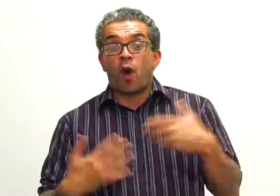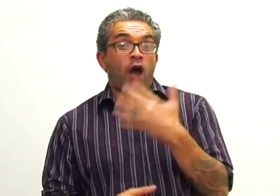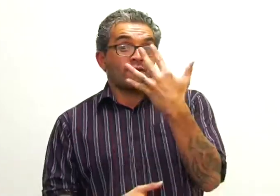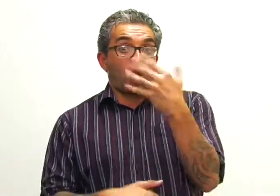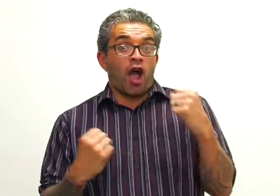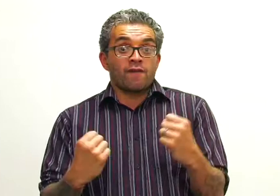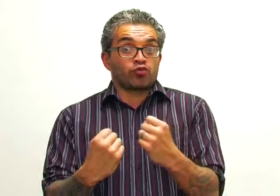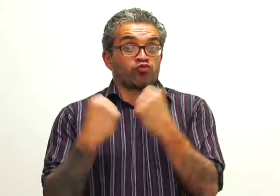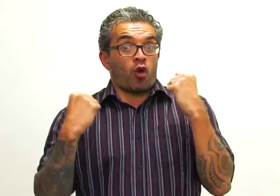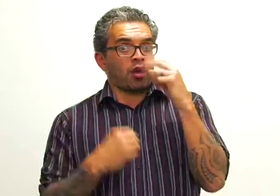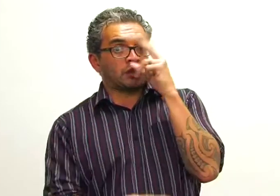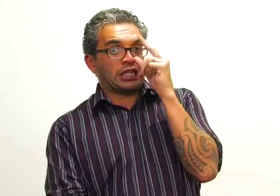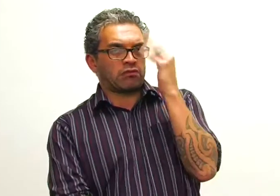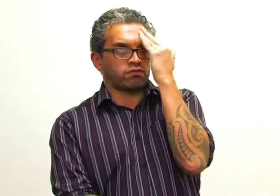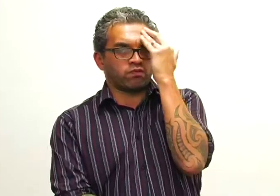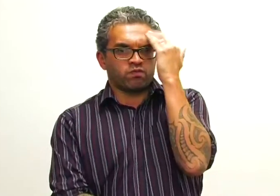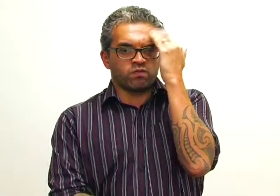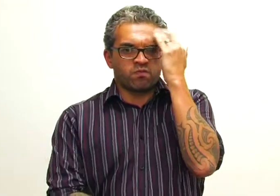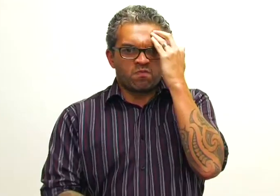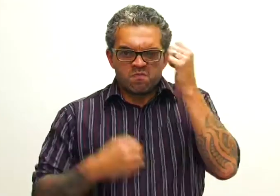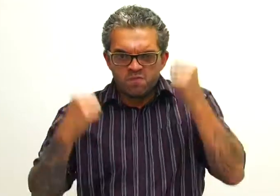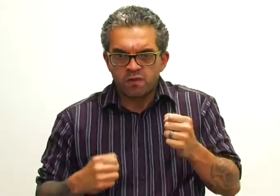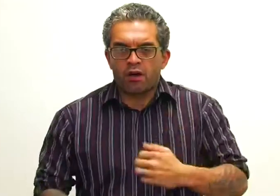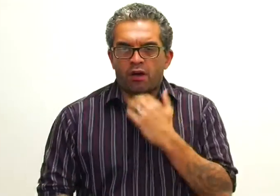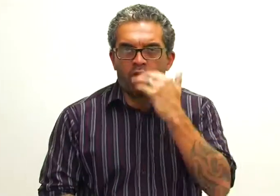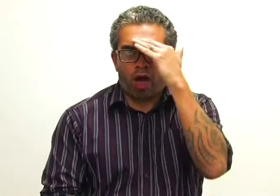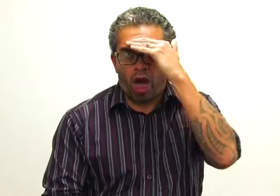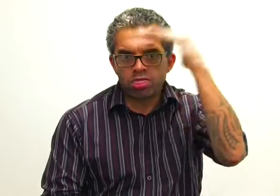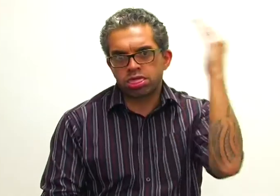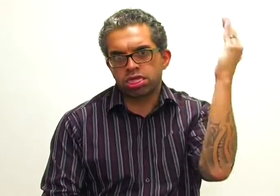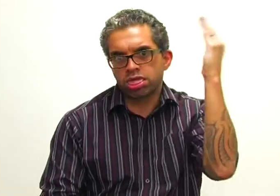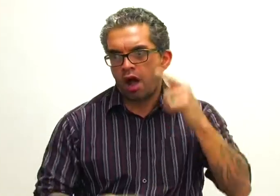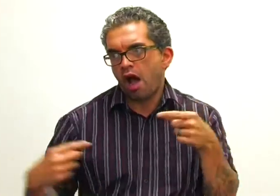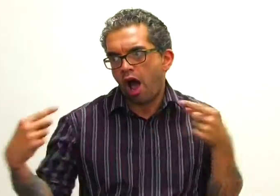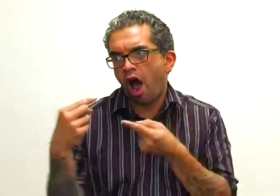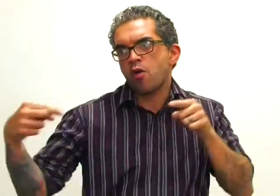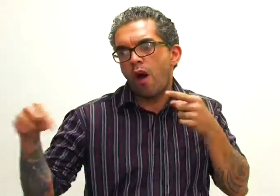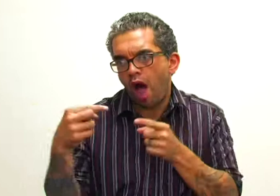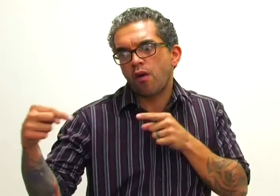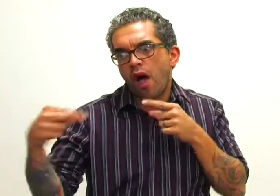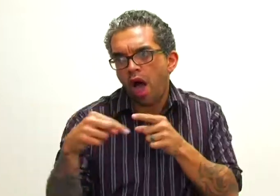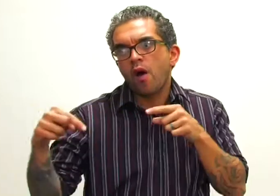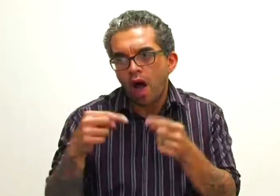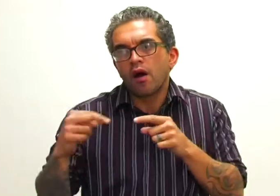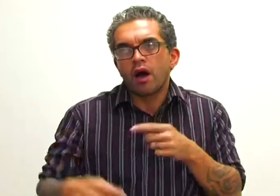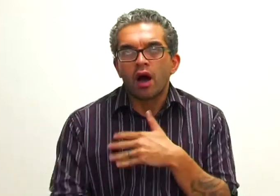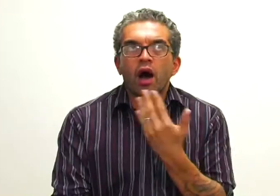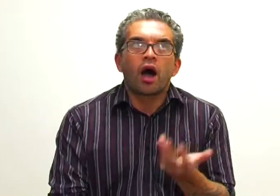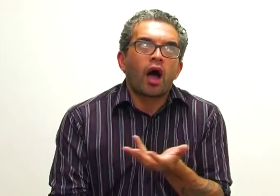forward. They had five strong teenagers and they were quite stubborn and quite fed up with the parents arguing and arguing and